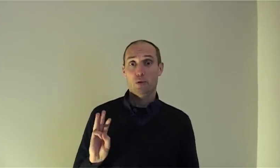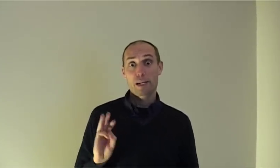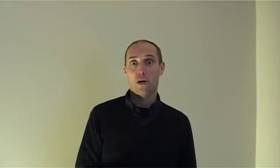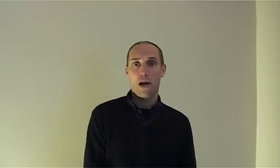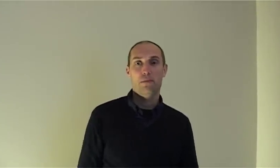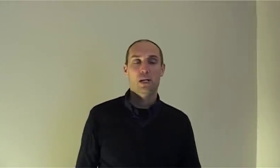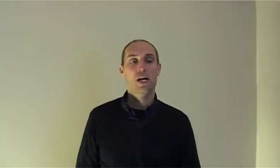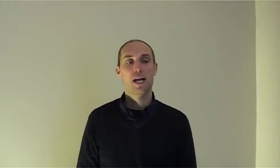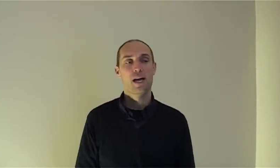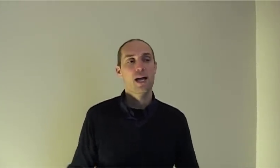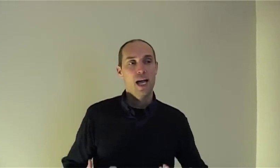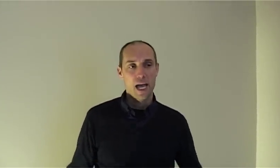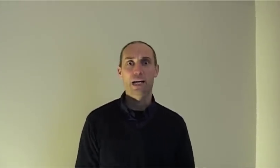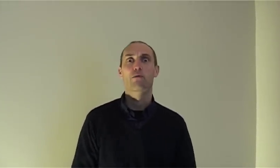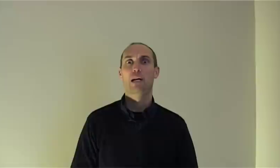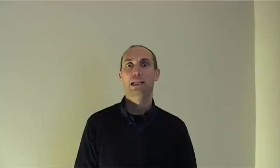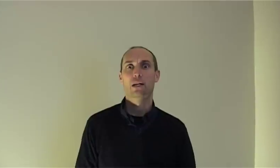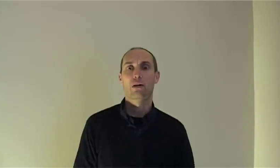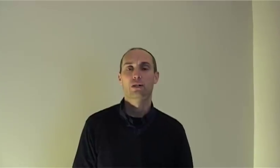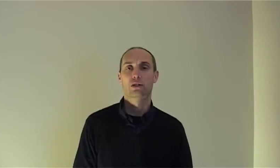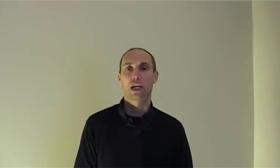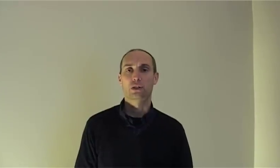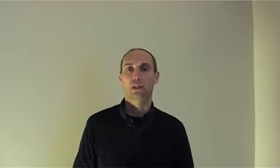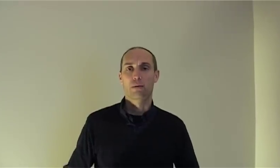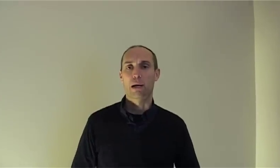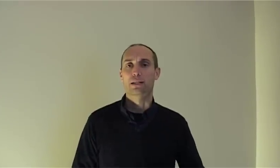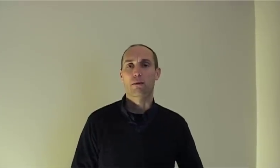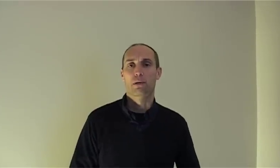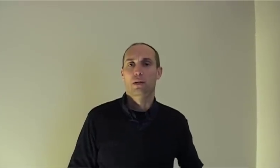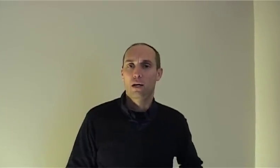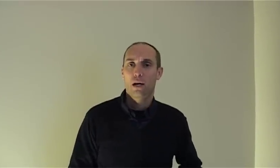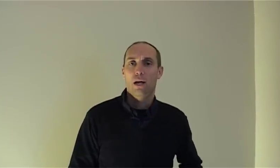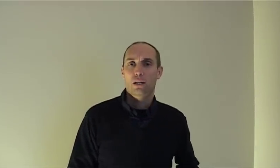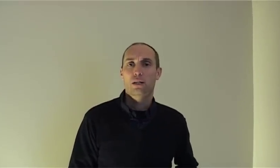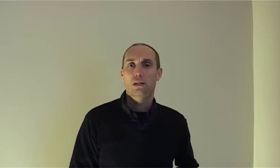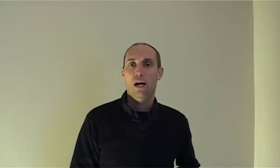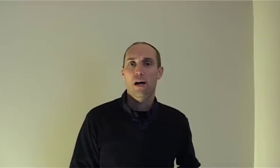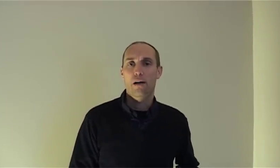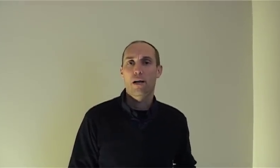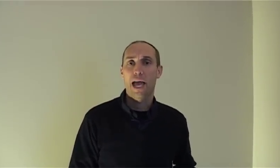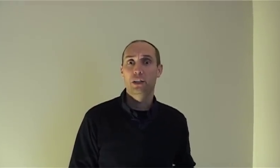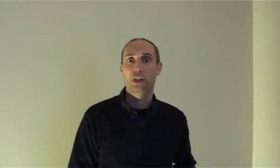three times it can release a lot of tension pent-up energy